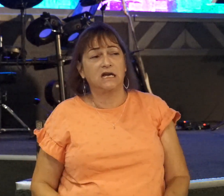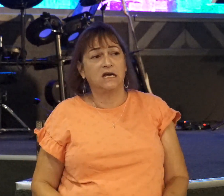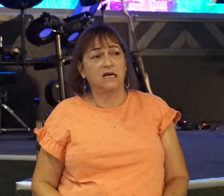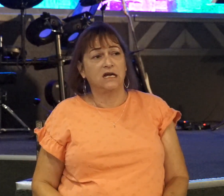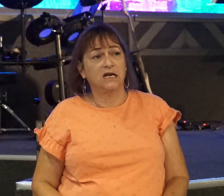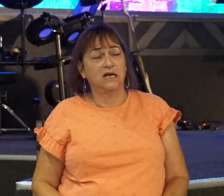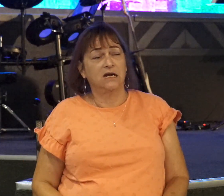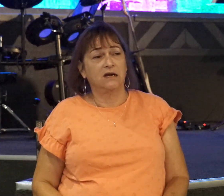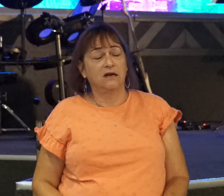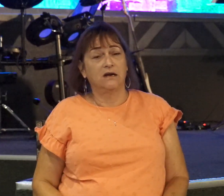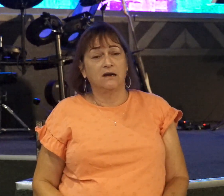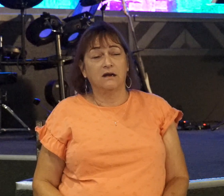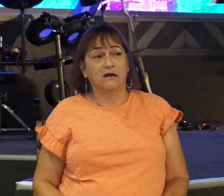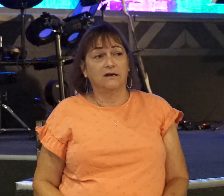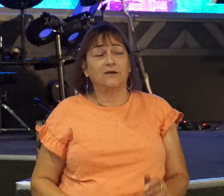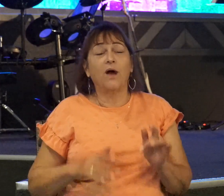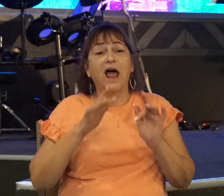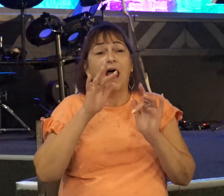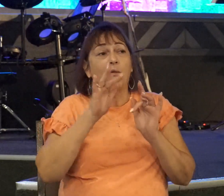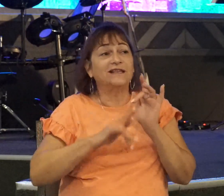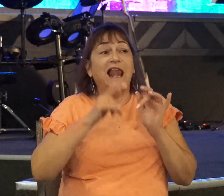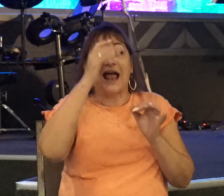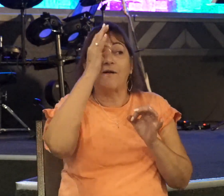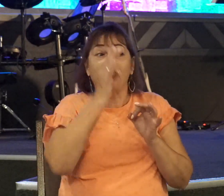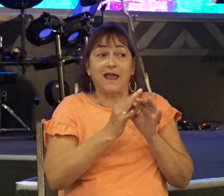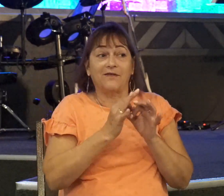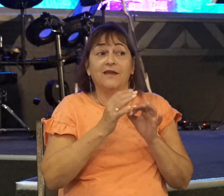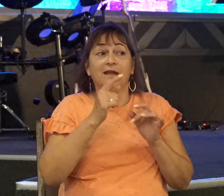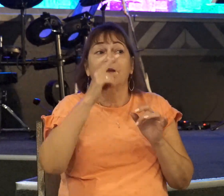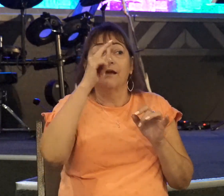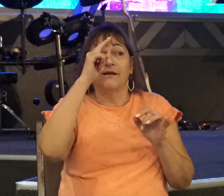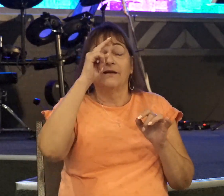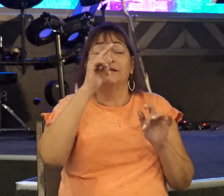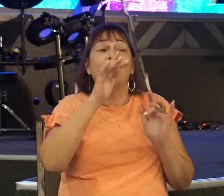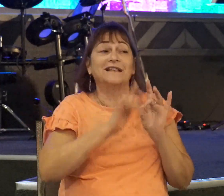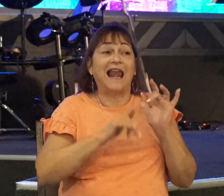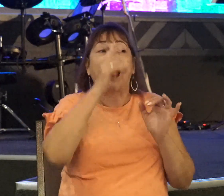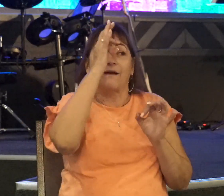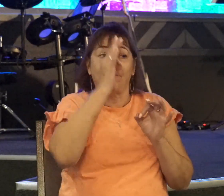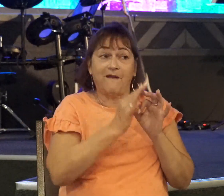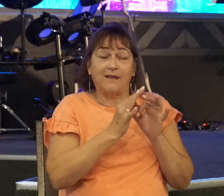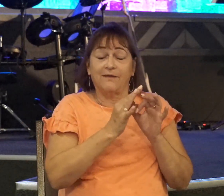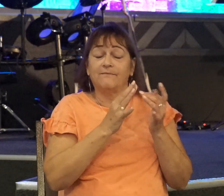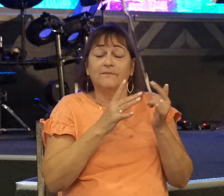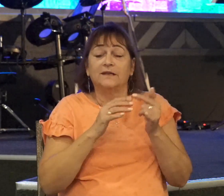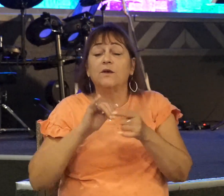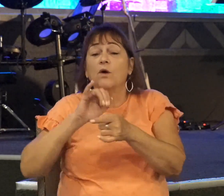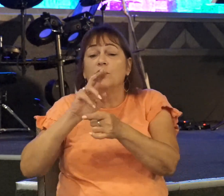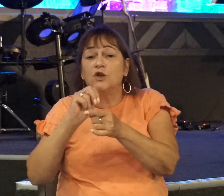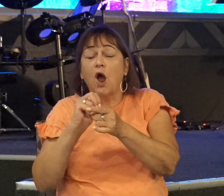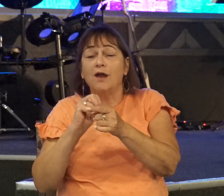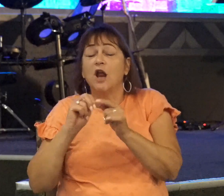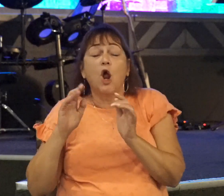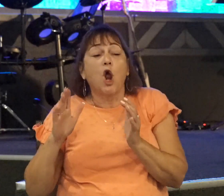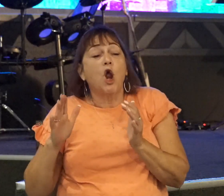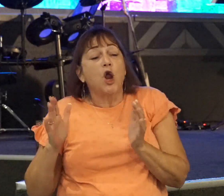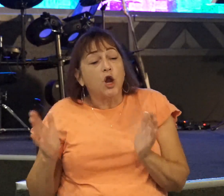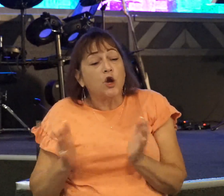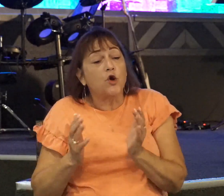When Jonathan and his one soldier were ready to do something, Jonathan encouraged his armor bearer, edifying him, building his faith in the Lord. God's